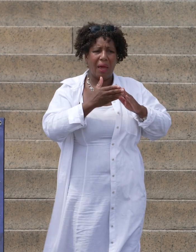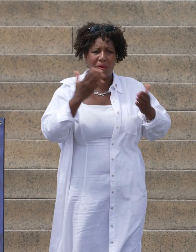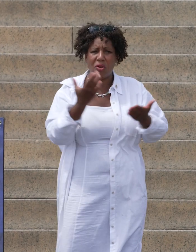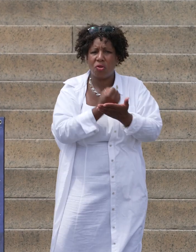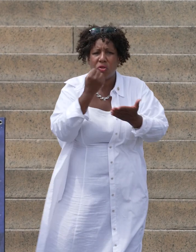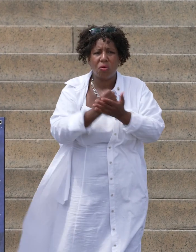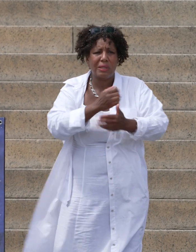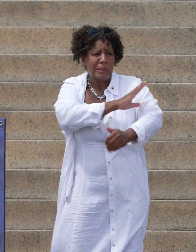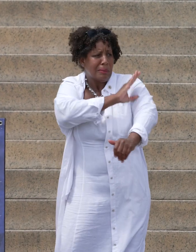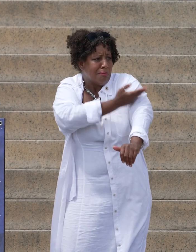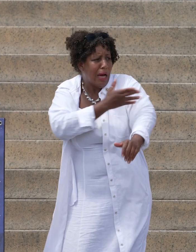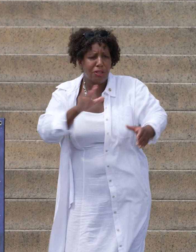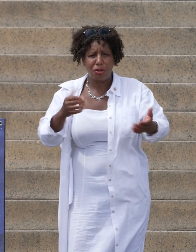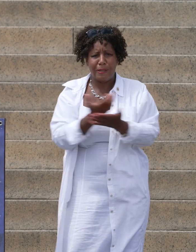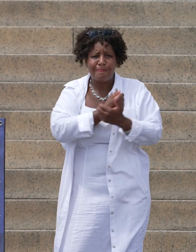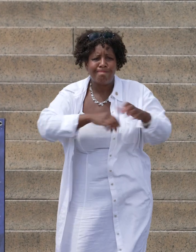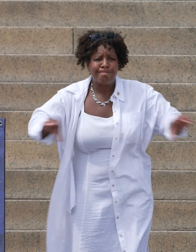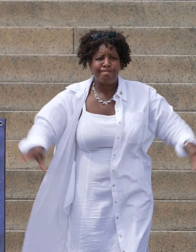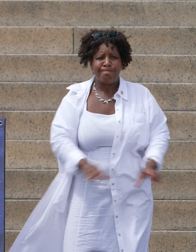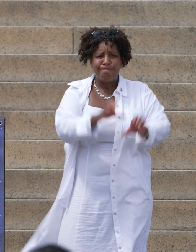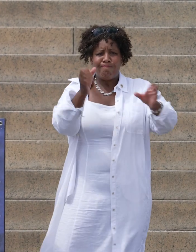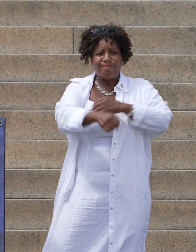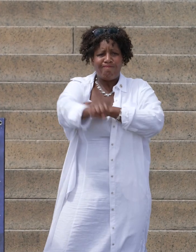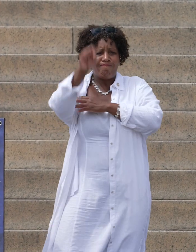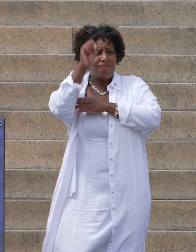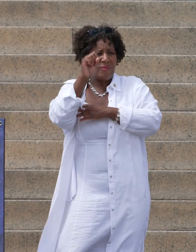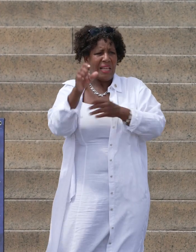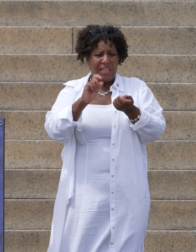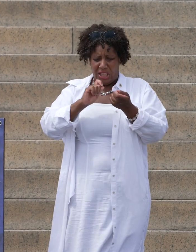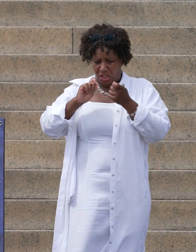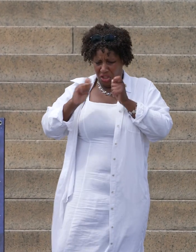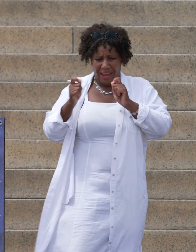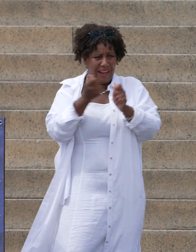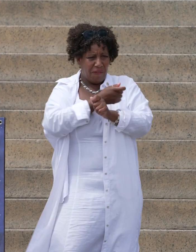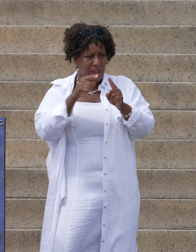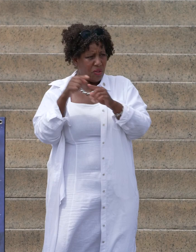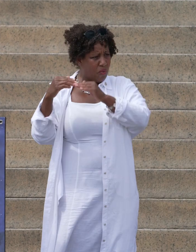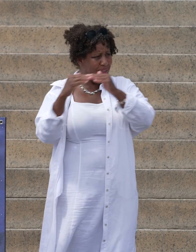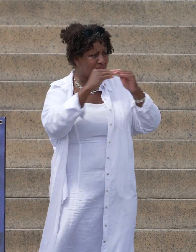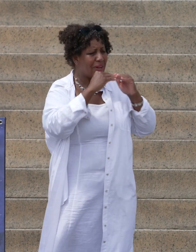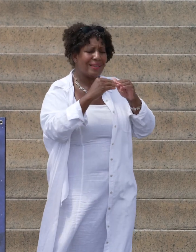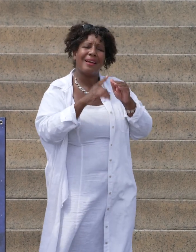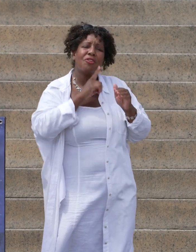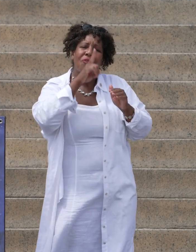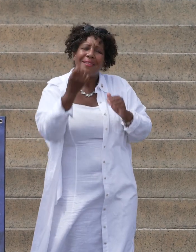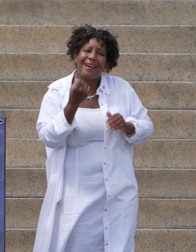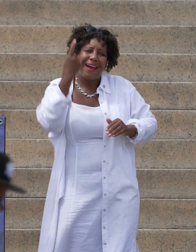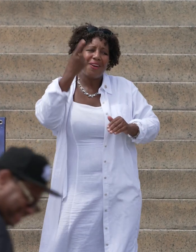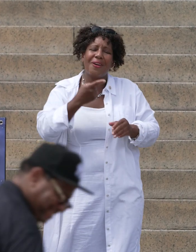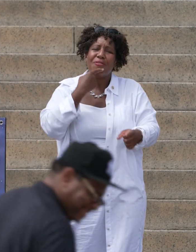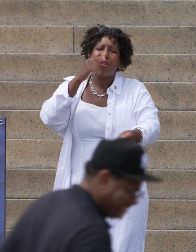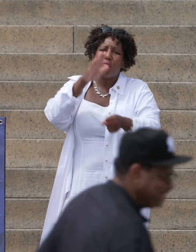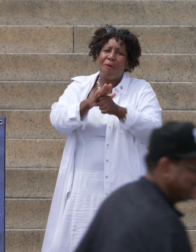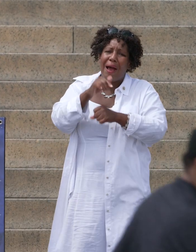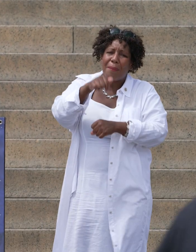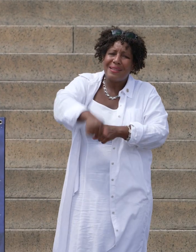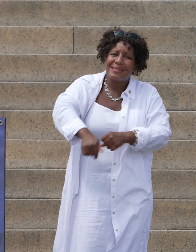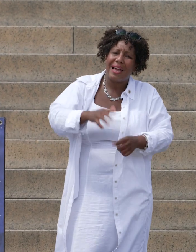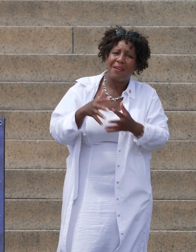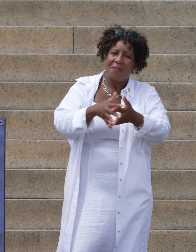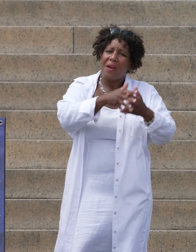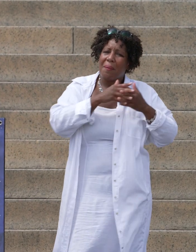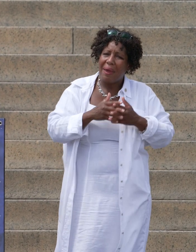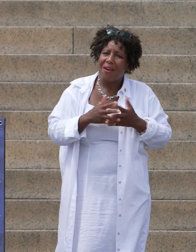the muscle of activism, to bend the arc towards justice, to realize the promise of